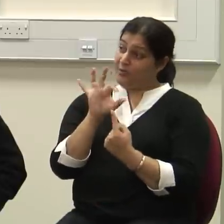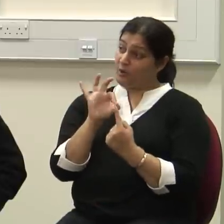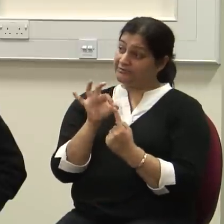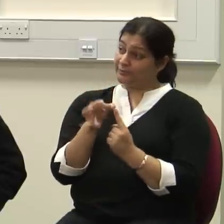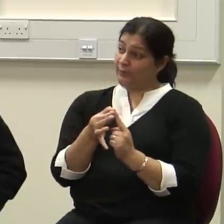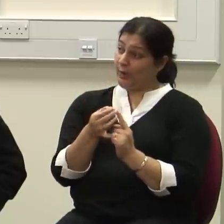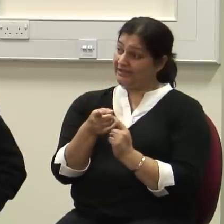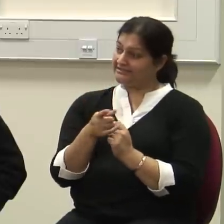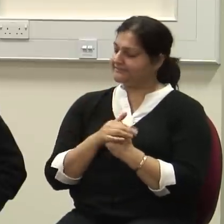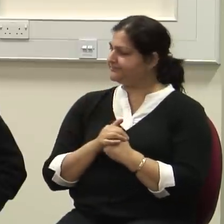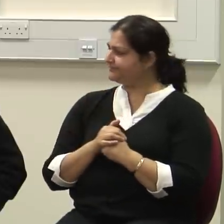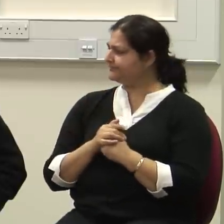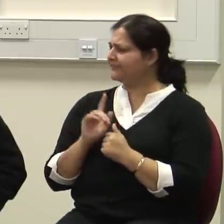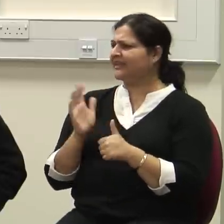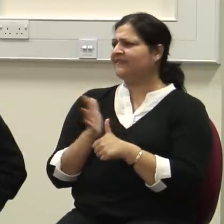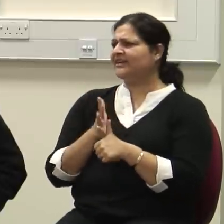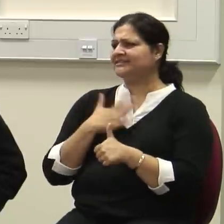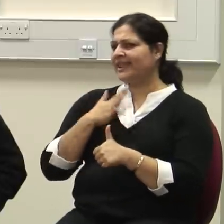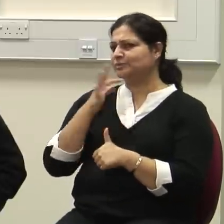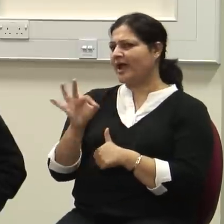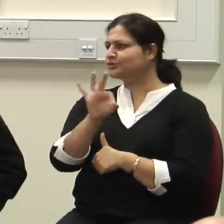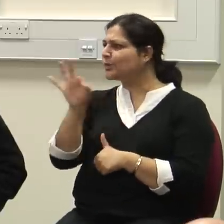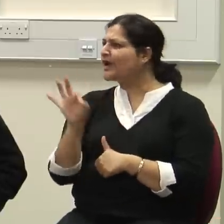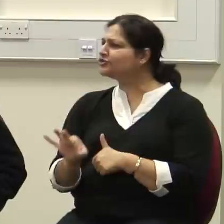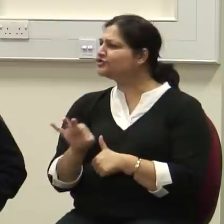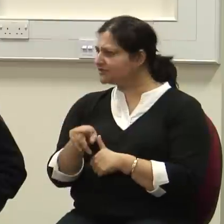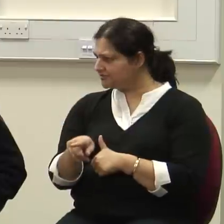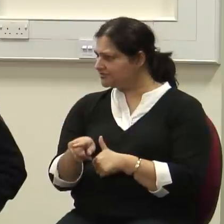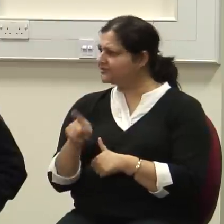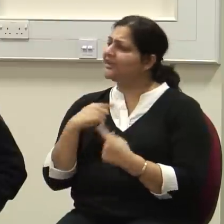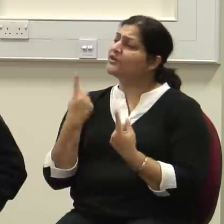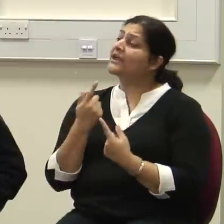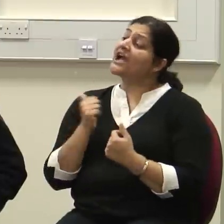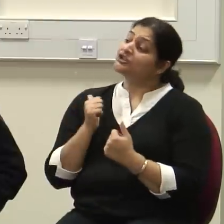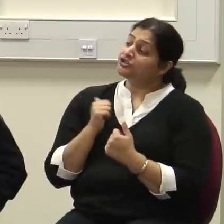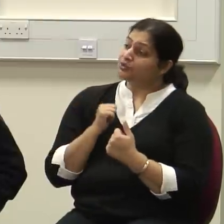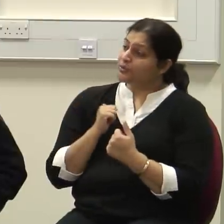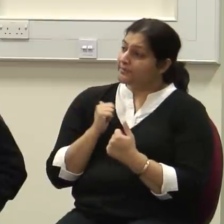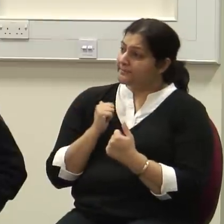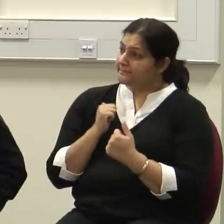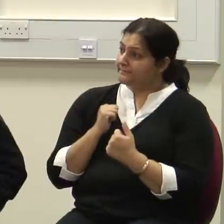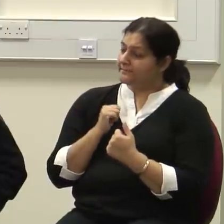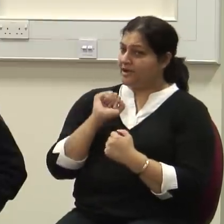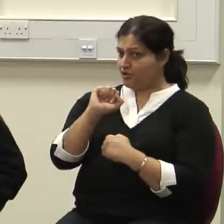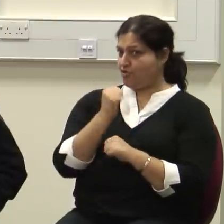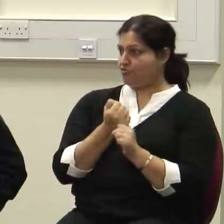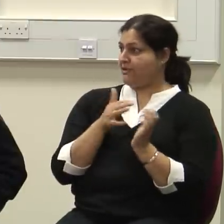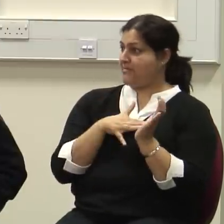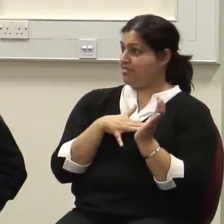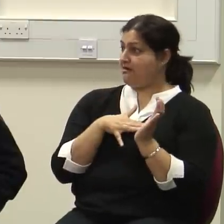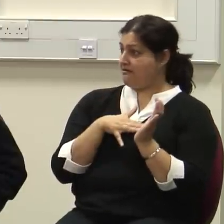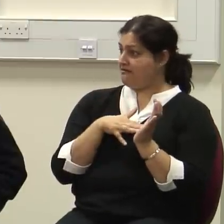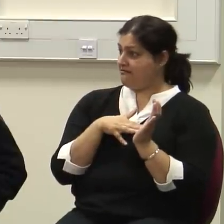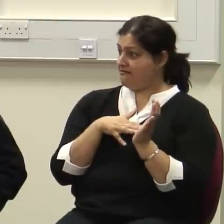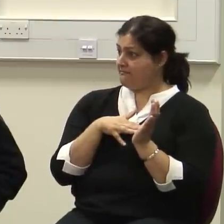first ask a question. mean, let's assume, let's suppose that your grandmother would have